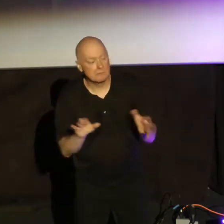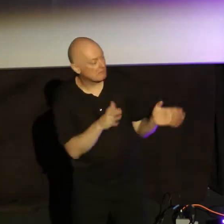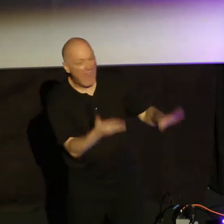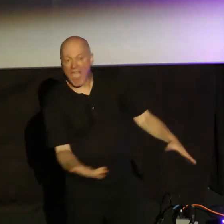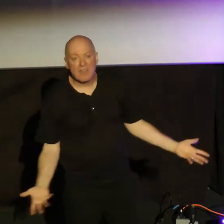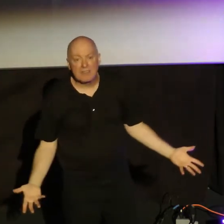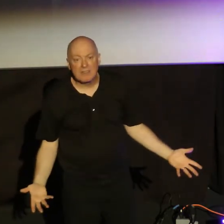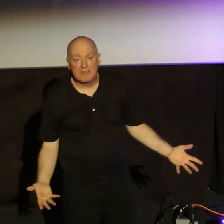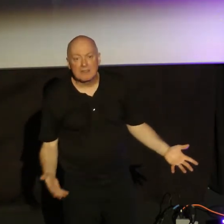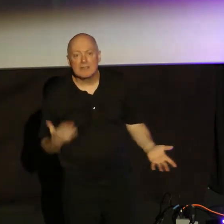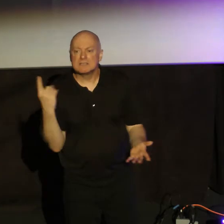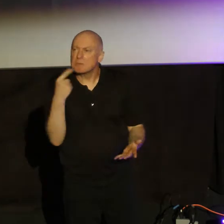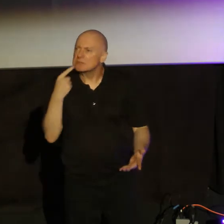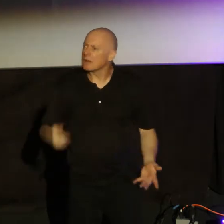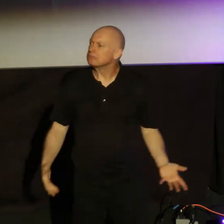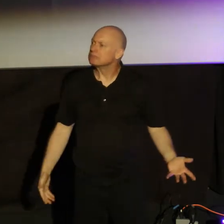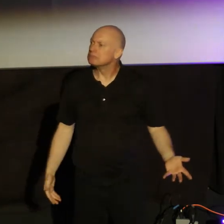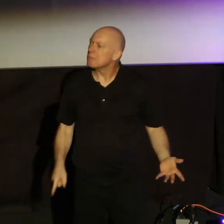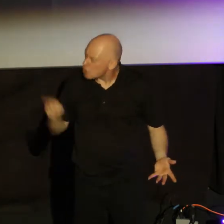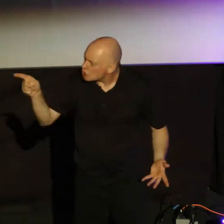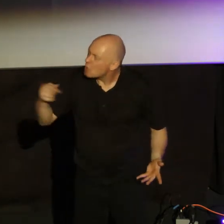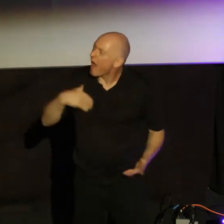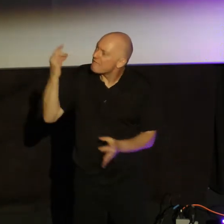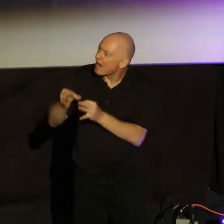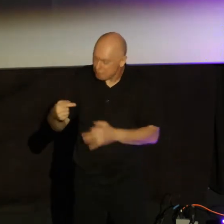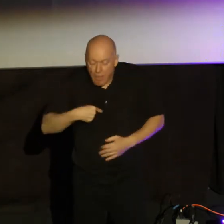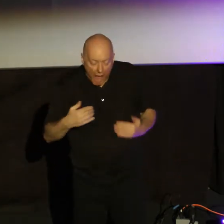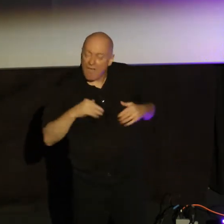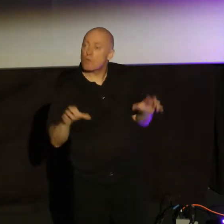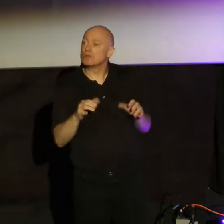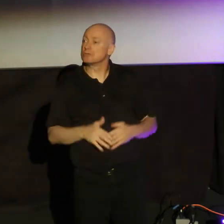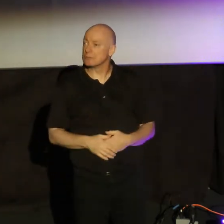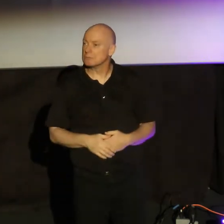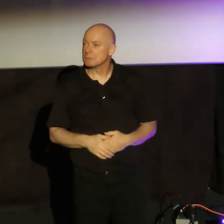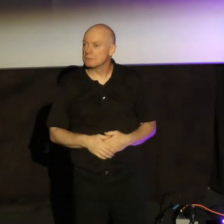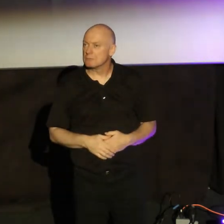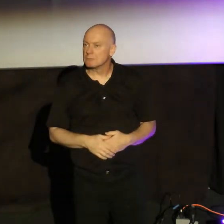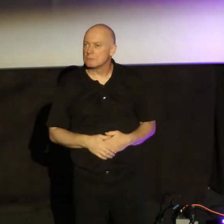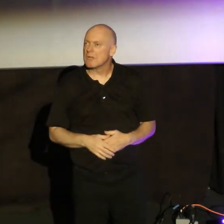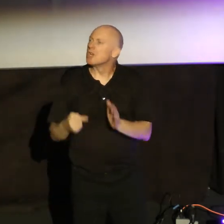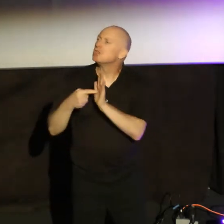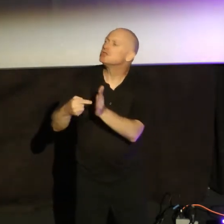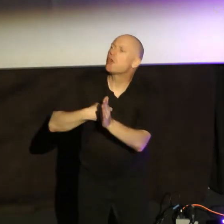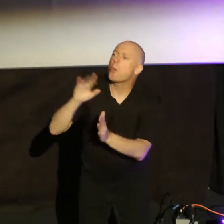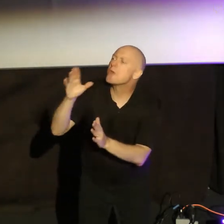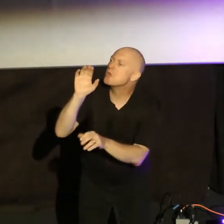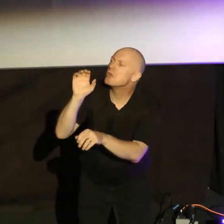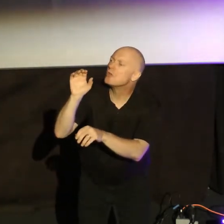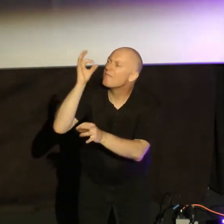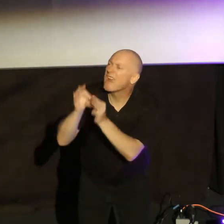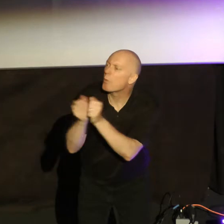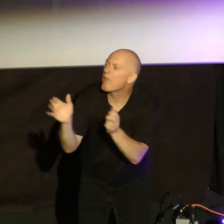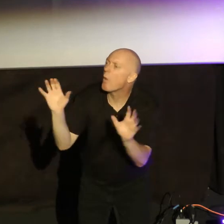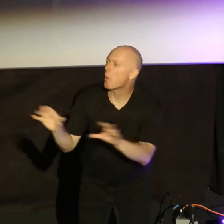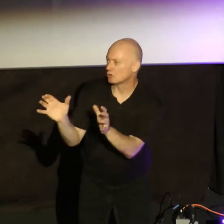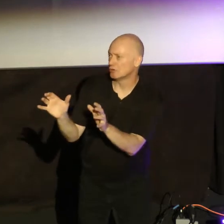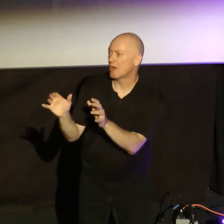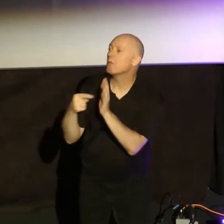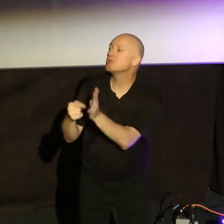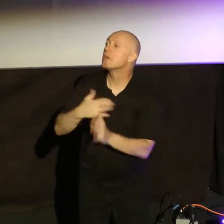But someone will say, You have faith, and I have works. Show me your faith apart from your works, and I will show you my faith